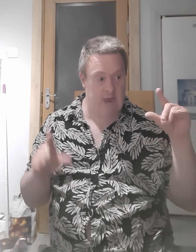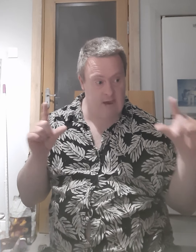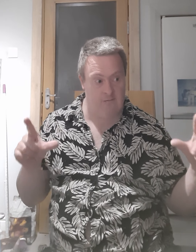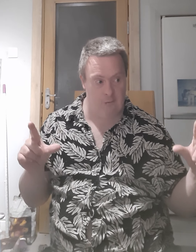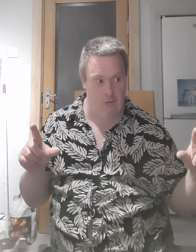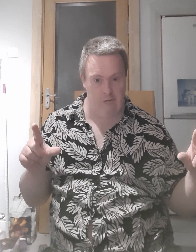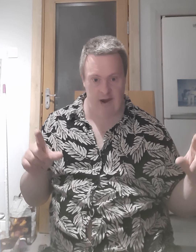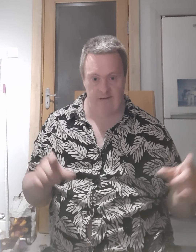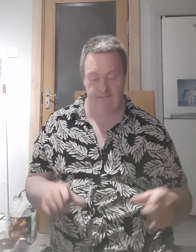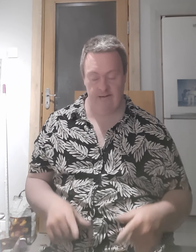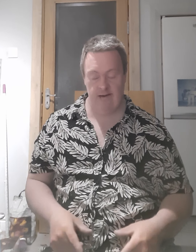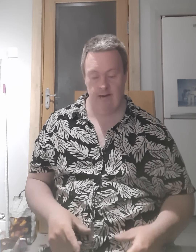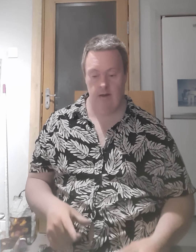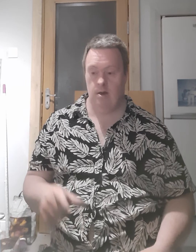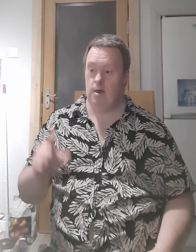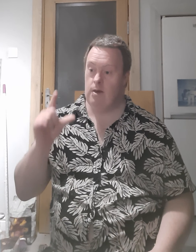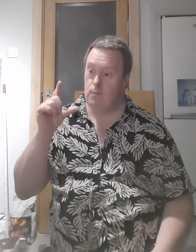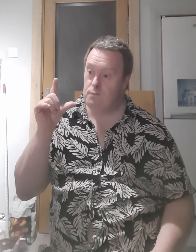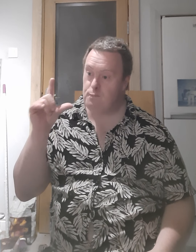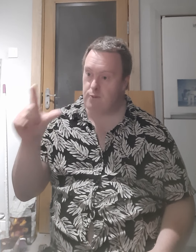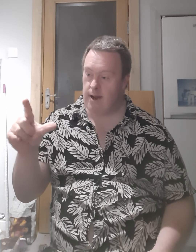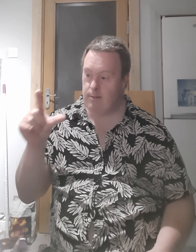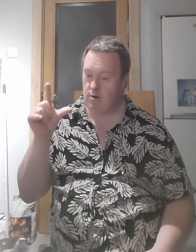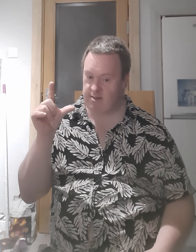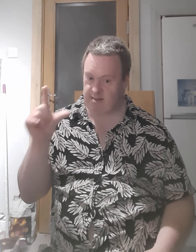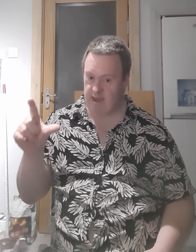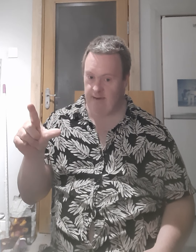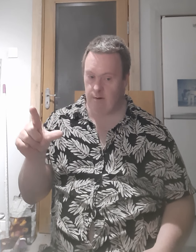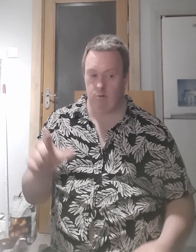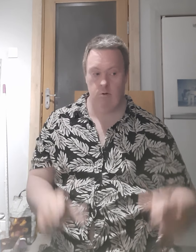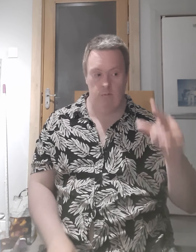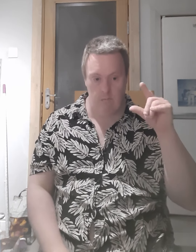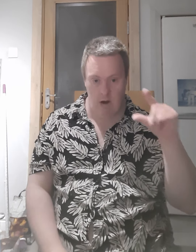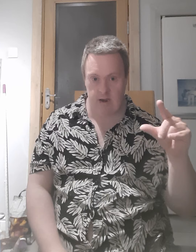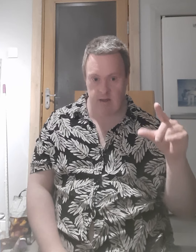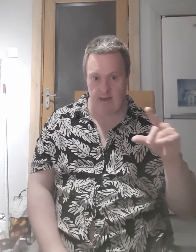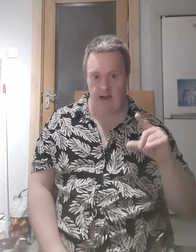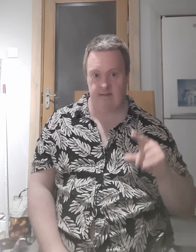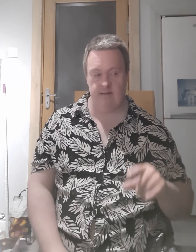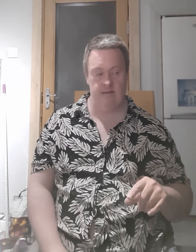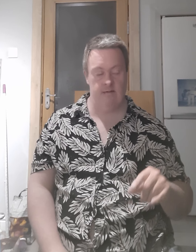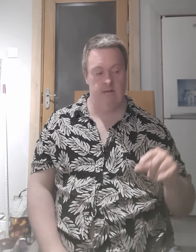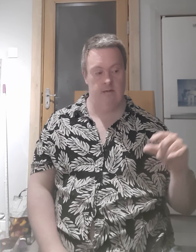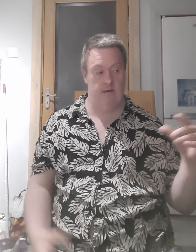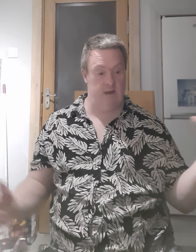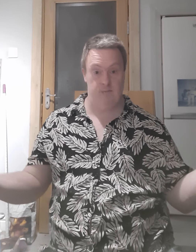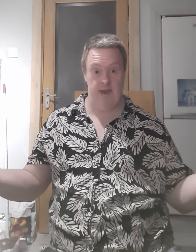take your photograph ban on stable market Jackson is me